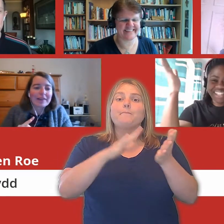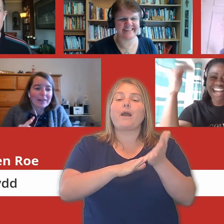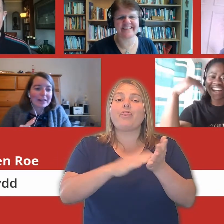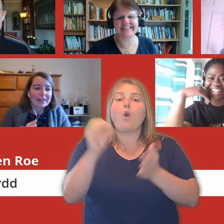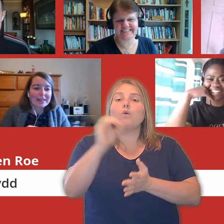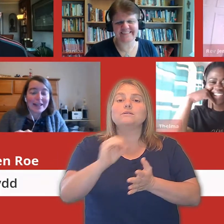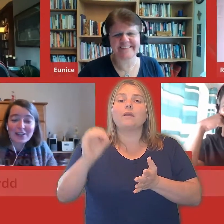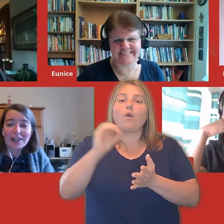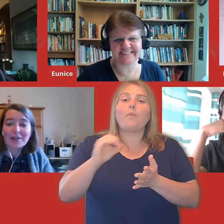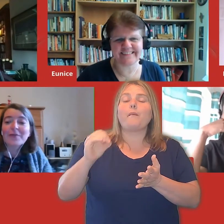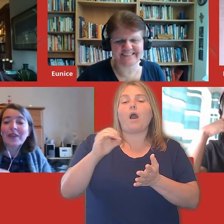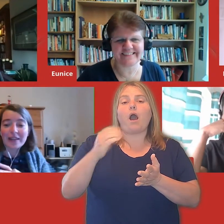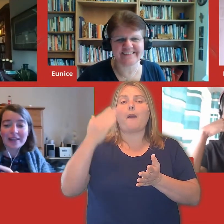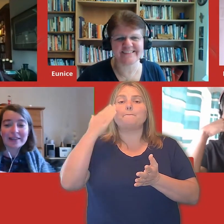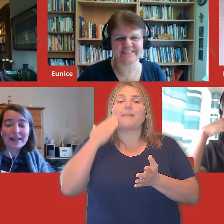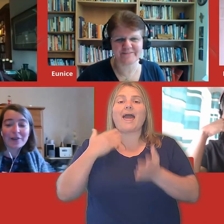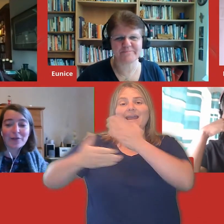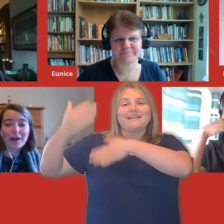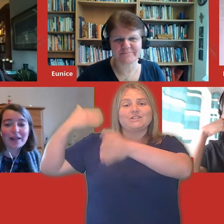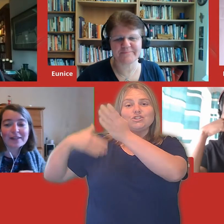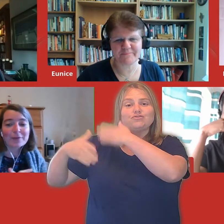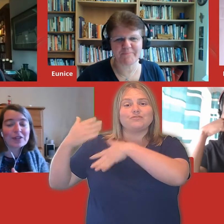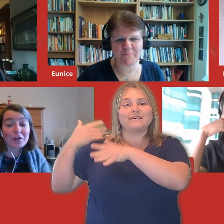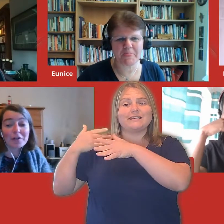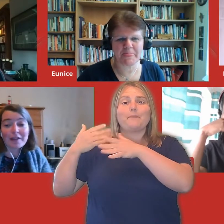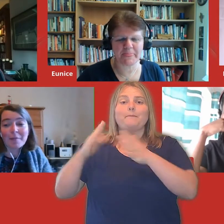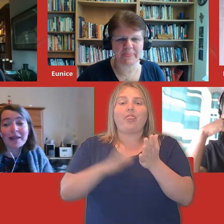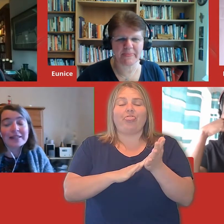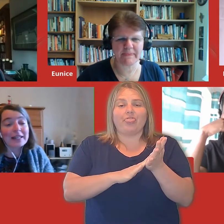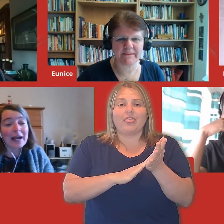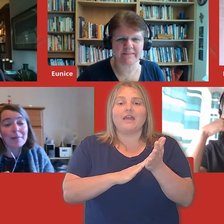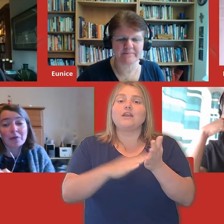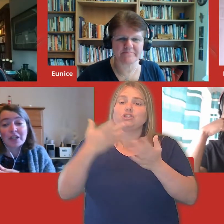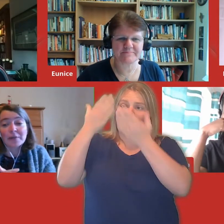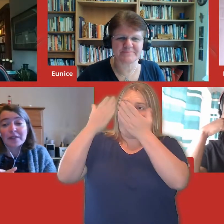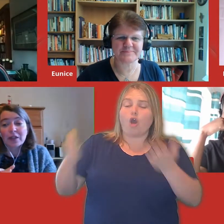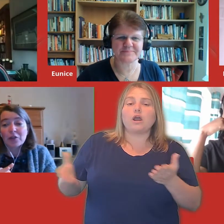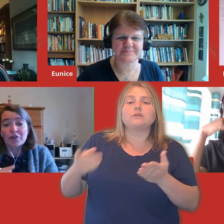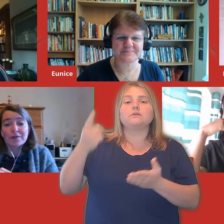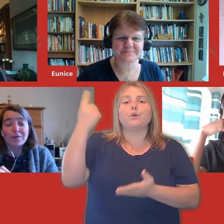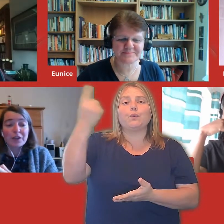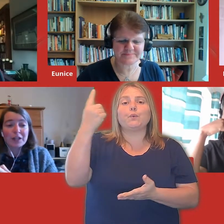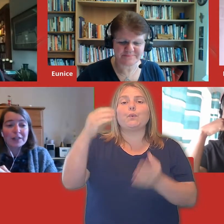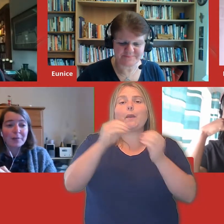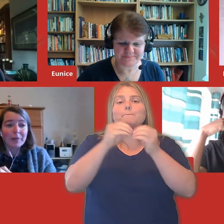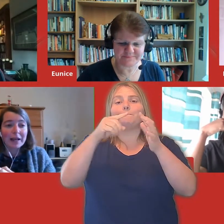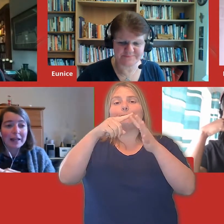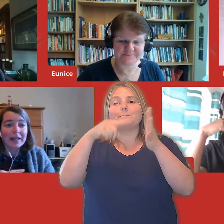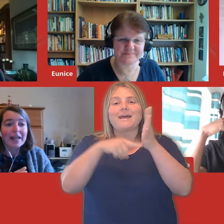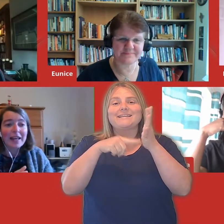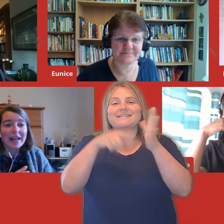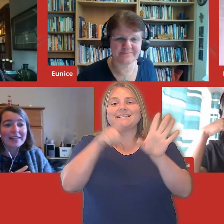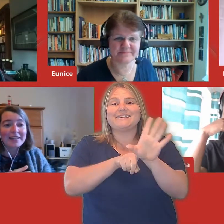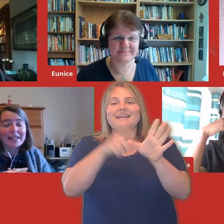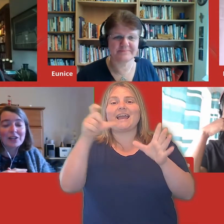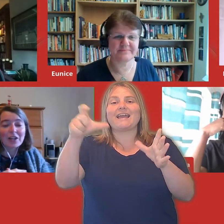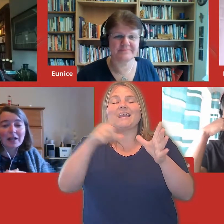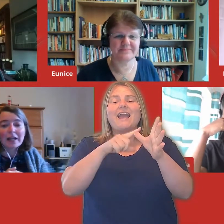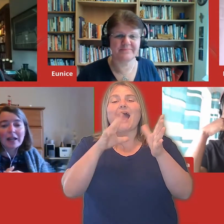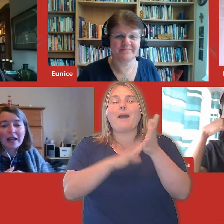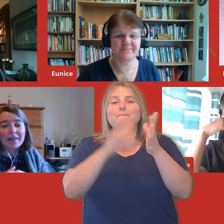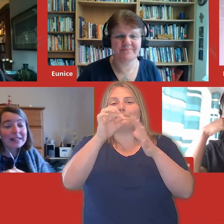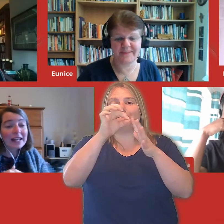Month, there's this statue in the south of Wales, which is honouring Betty Campbell. She was the country's first black head